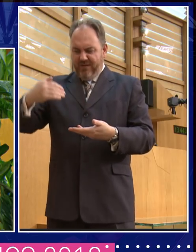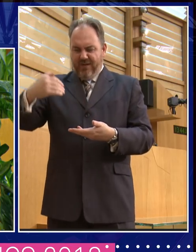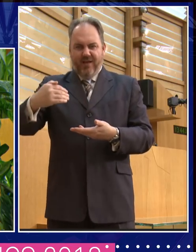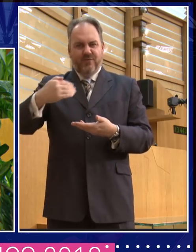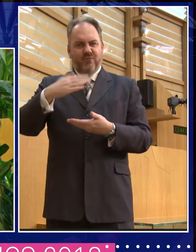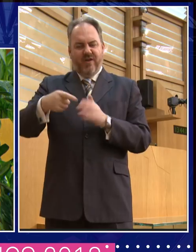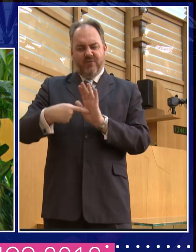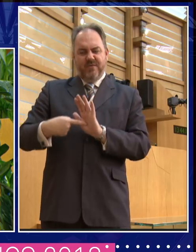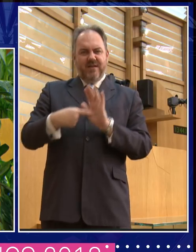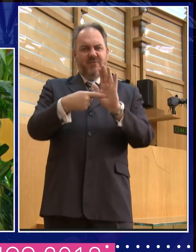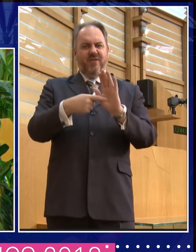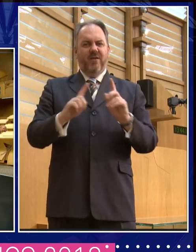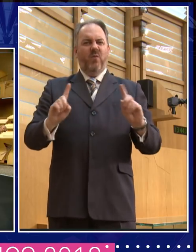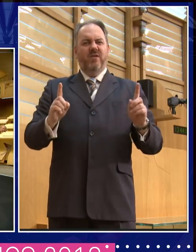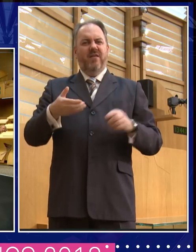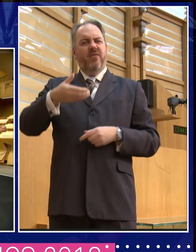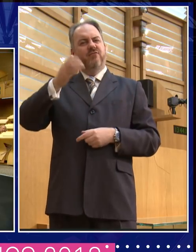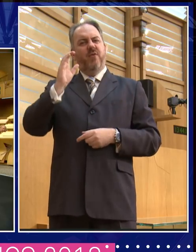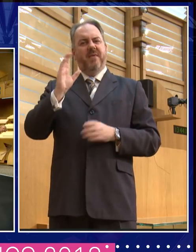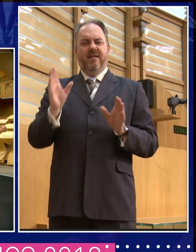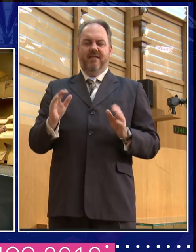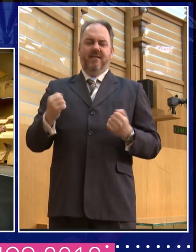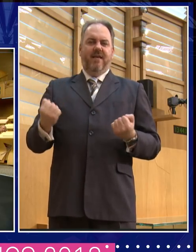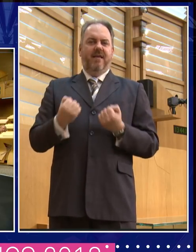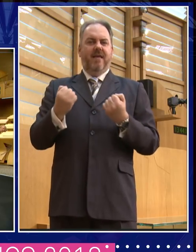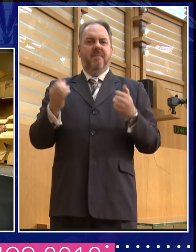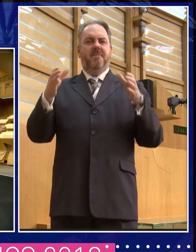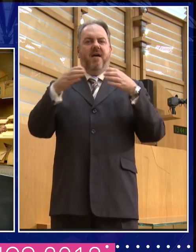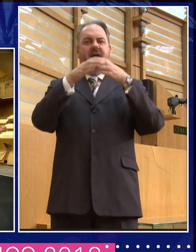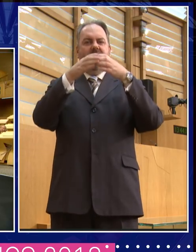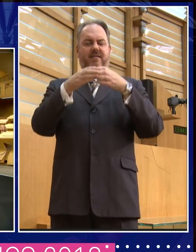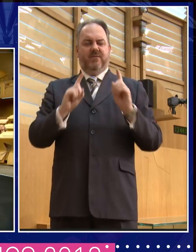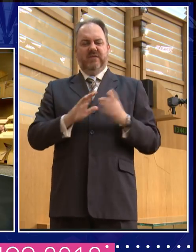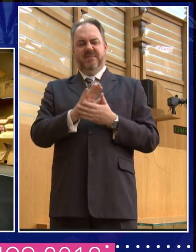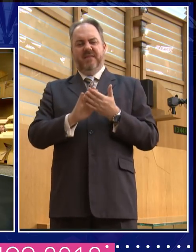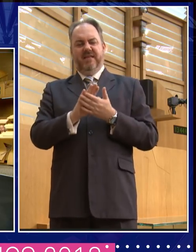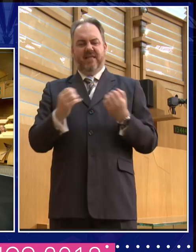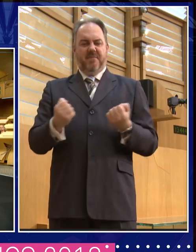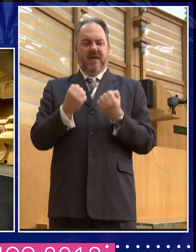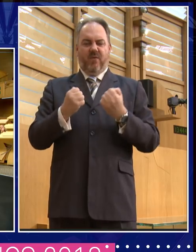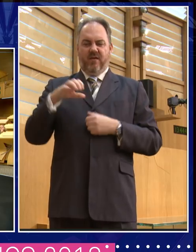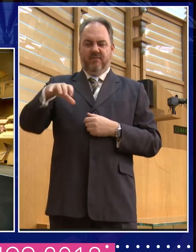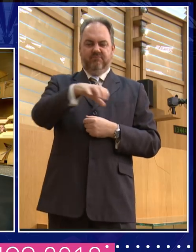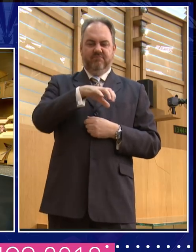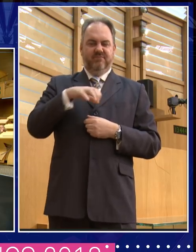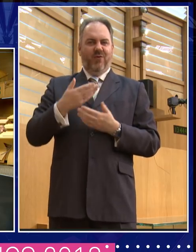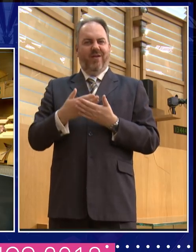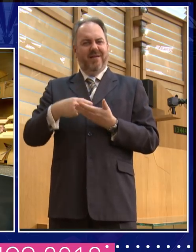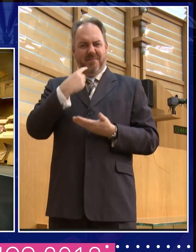Her book Women in Power was a runaway bestseller on both sides of the Atlantic and one of her most recent